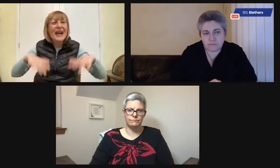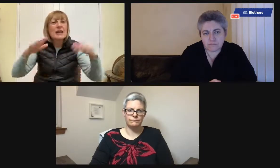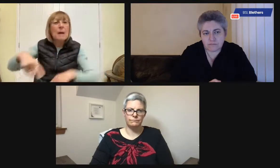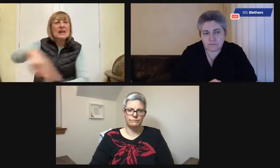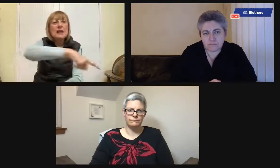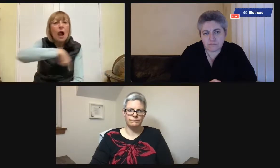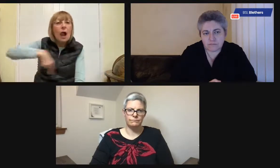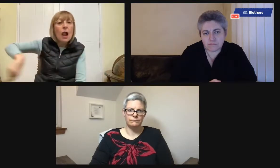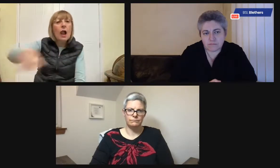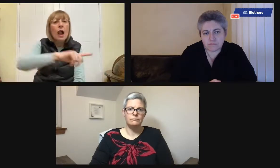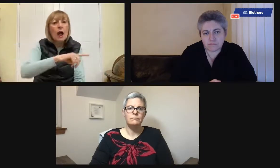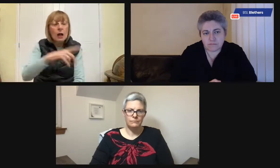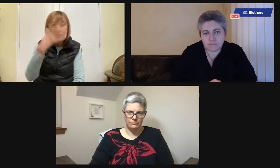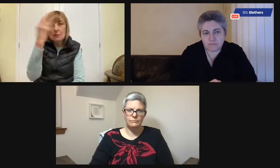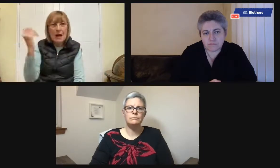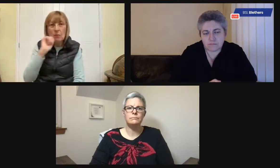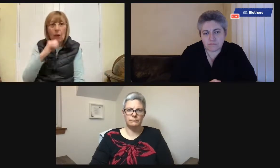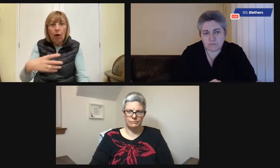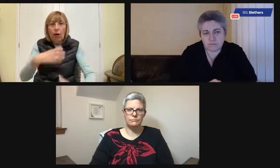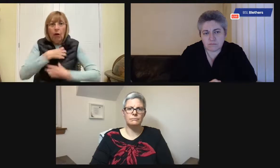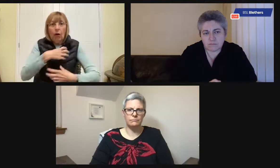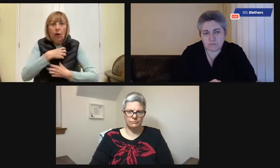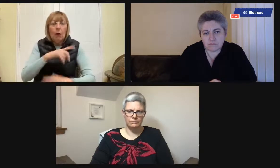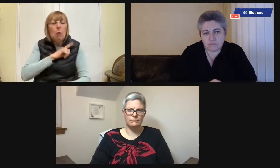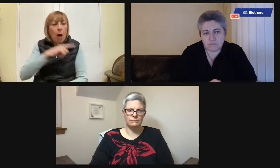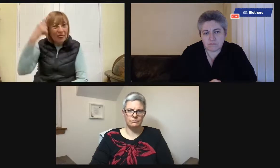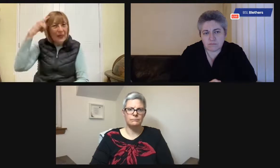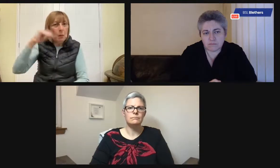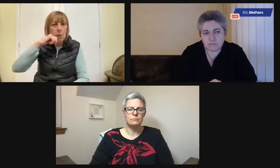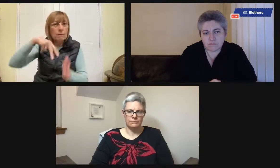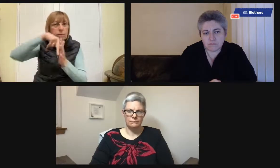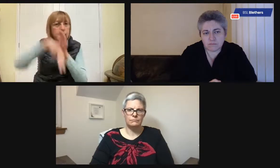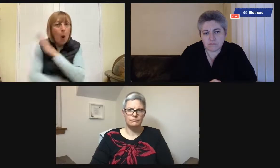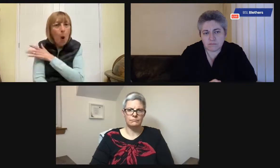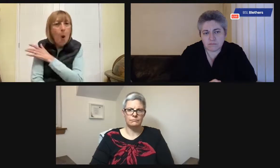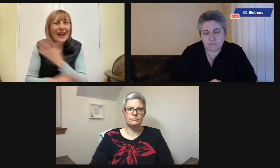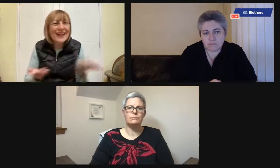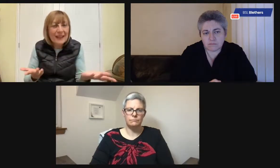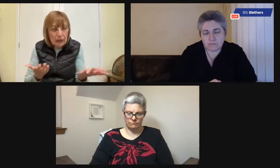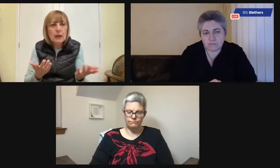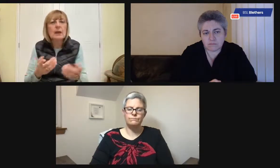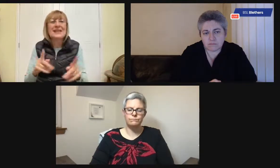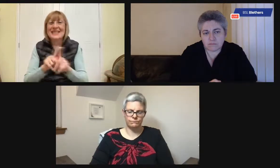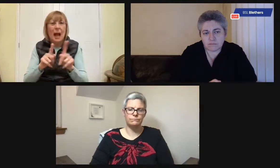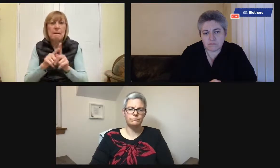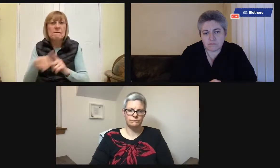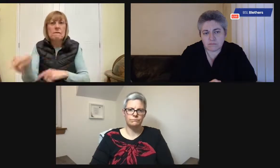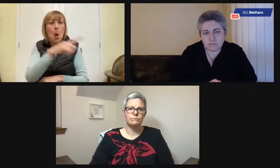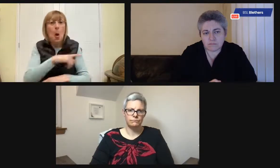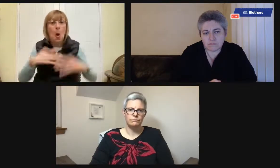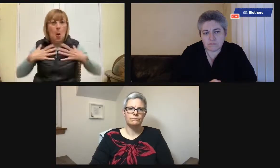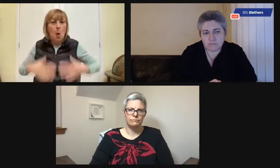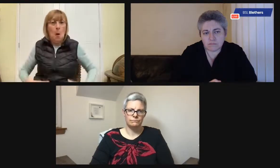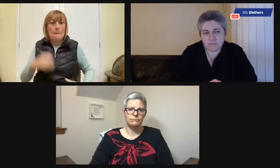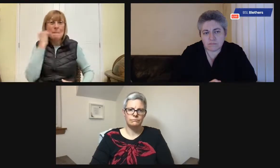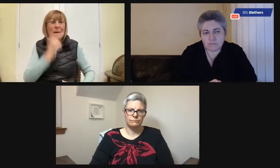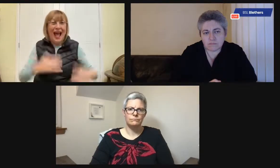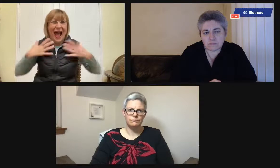looks like a black hole. And there's also when you're walking along outside, a puddle can look like a black